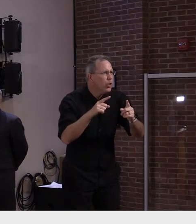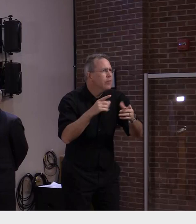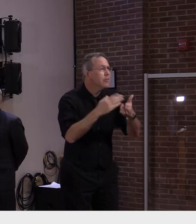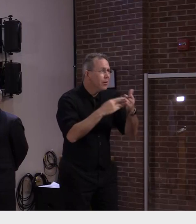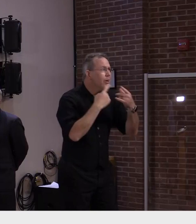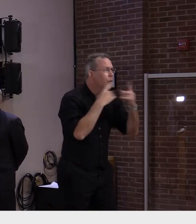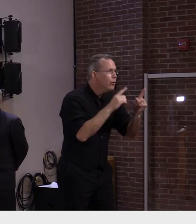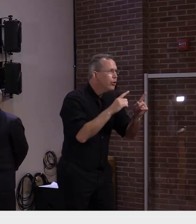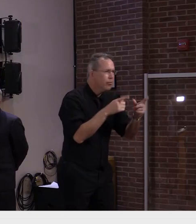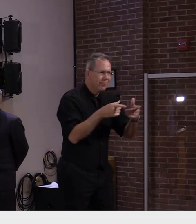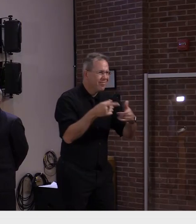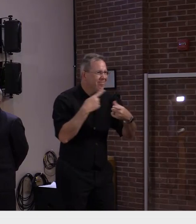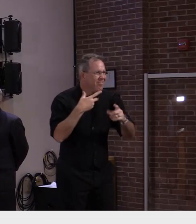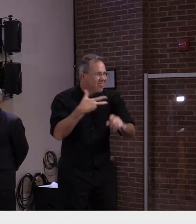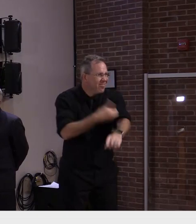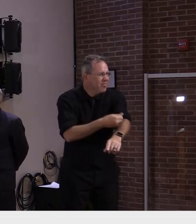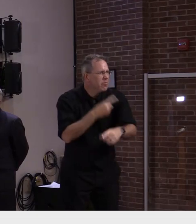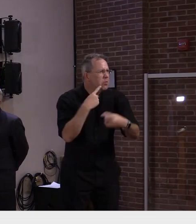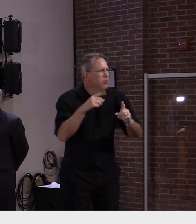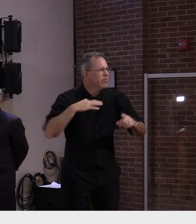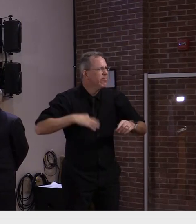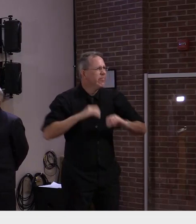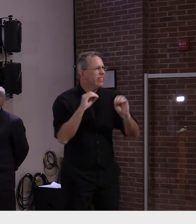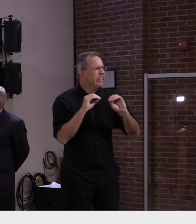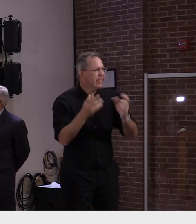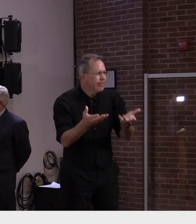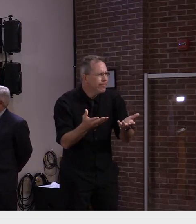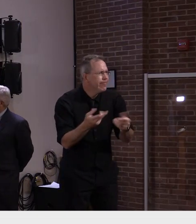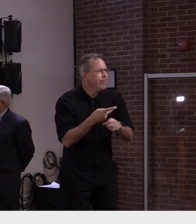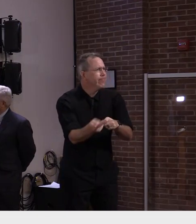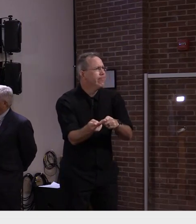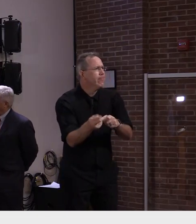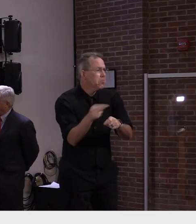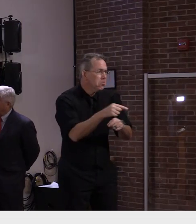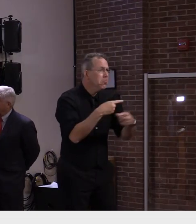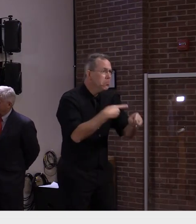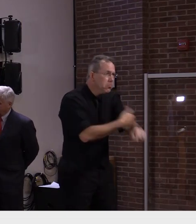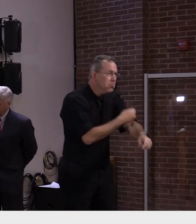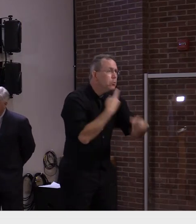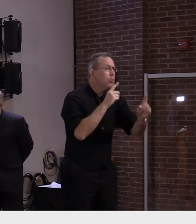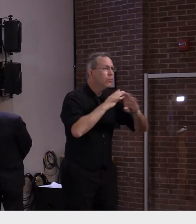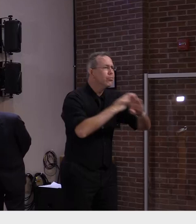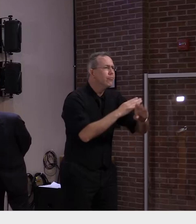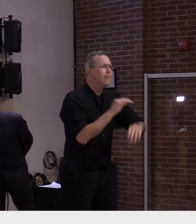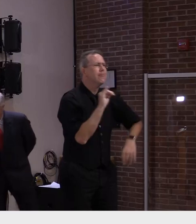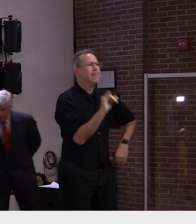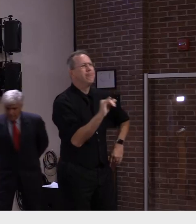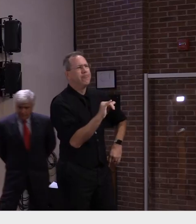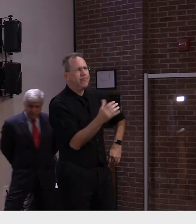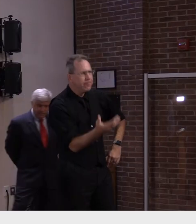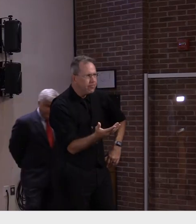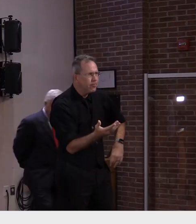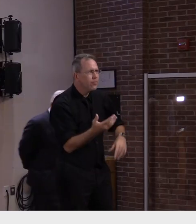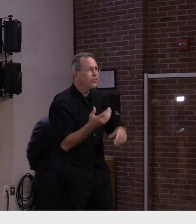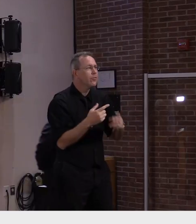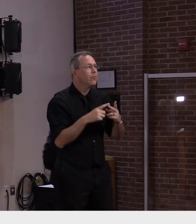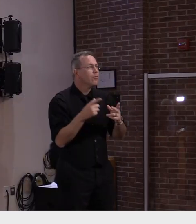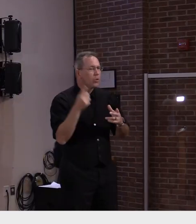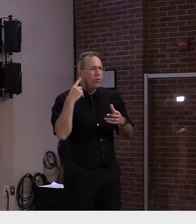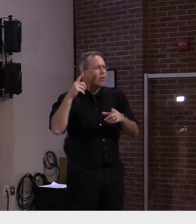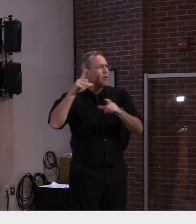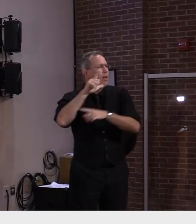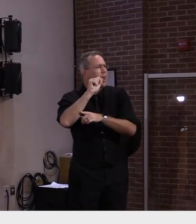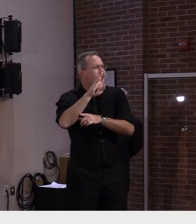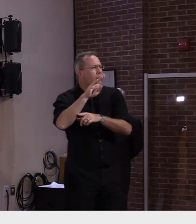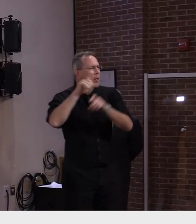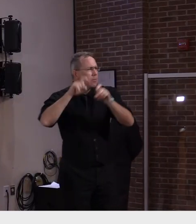There's also data that's in people and data that's in test tubes. All of that's being sort of analyzed